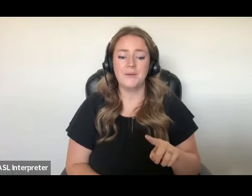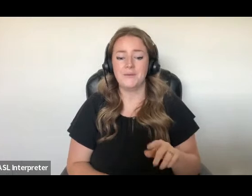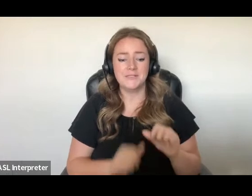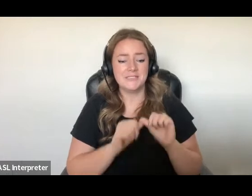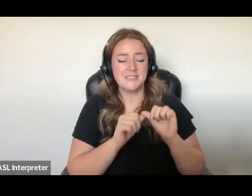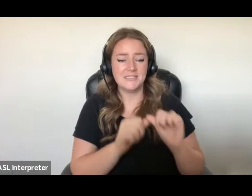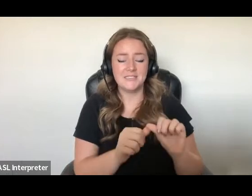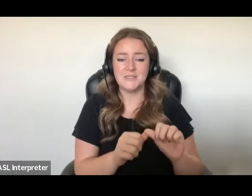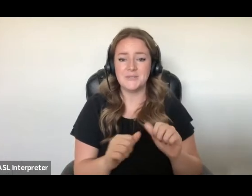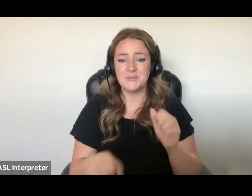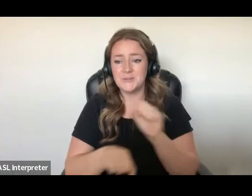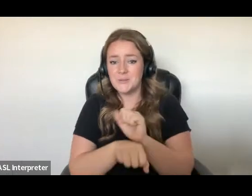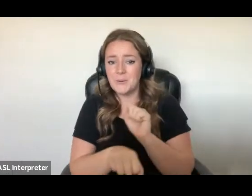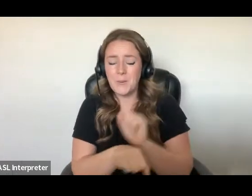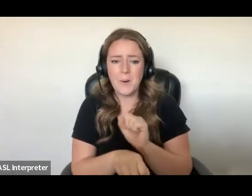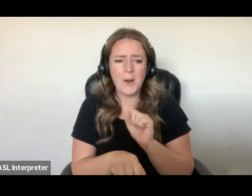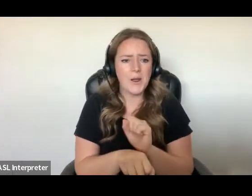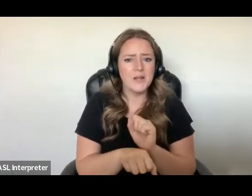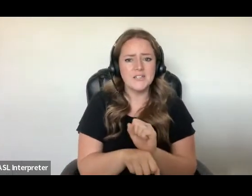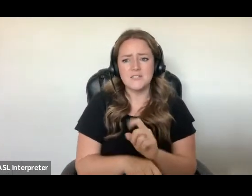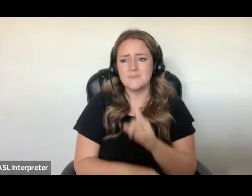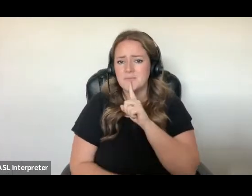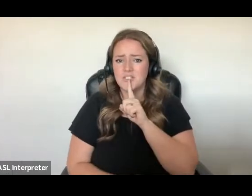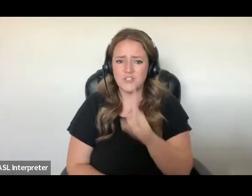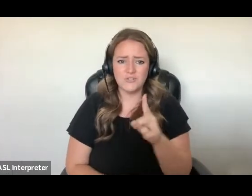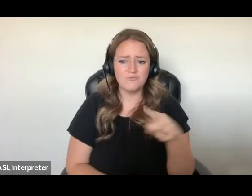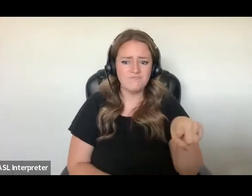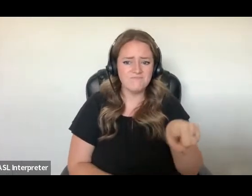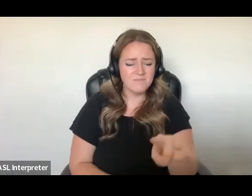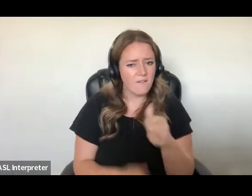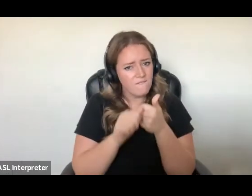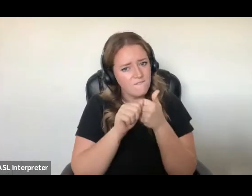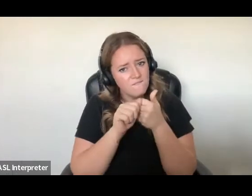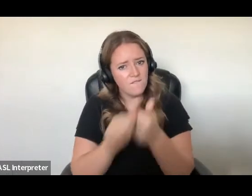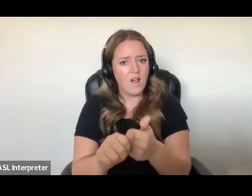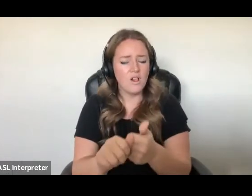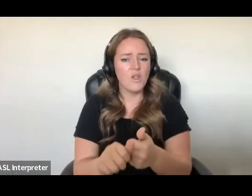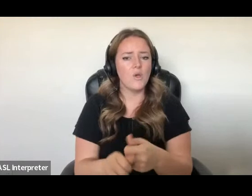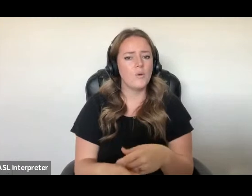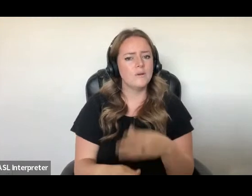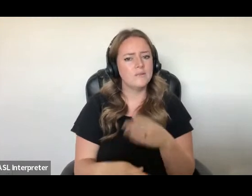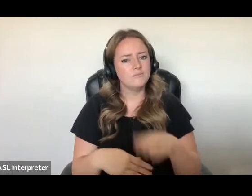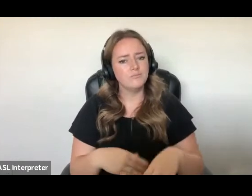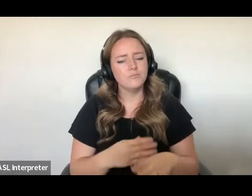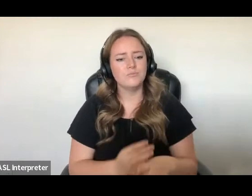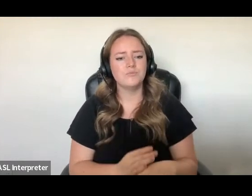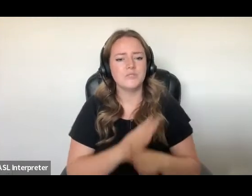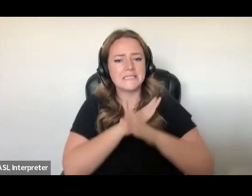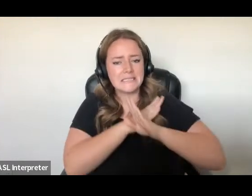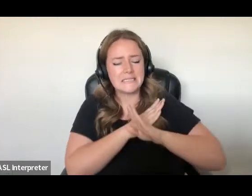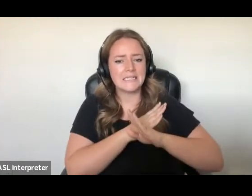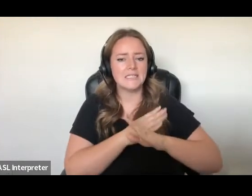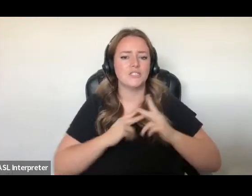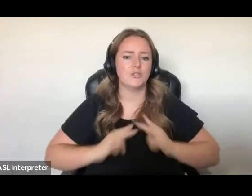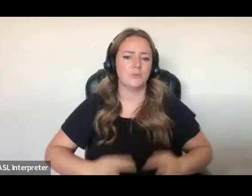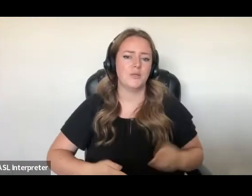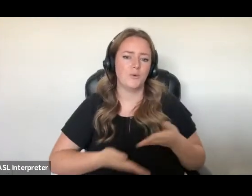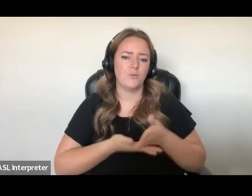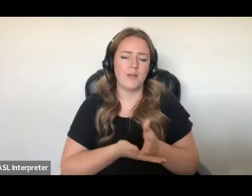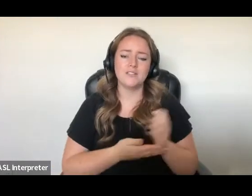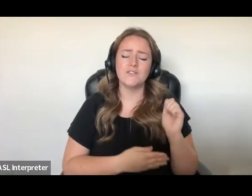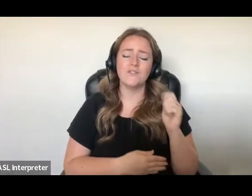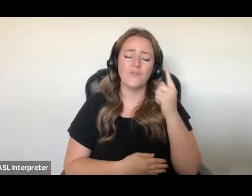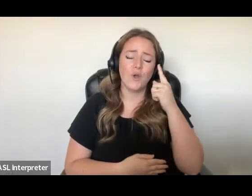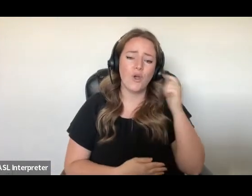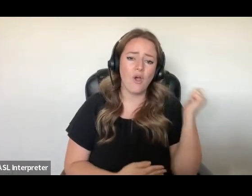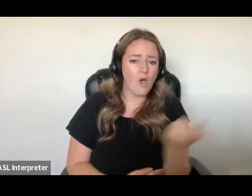to hold state actors accountable and to protect and advance the human rights of all of those seeking to call this place home. To